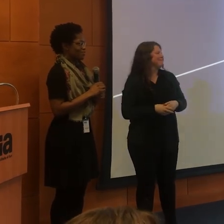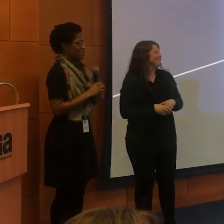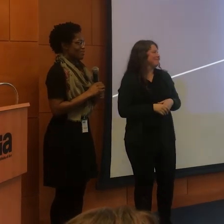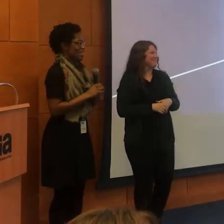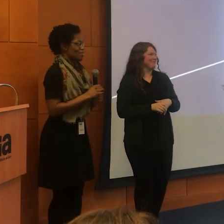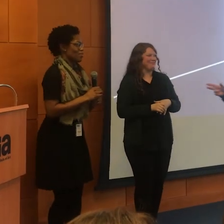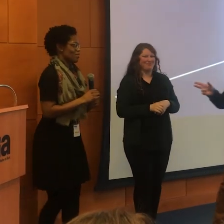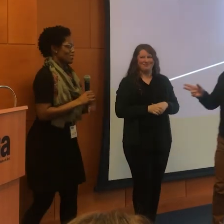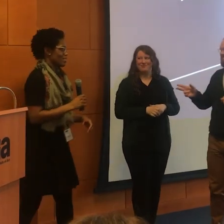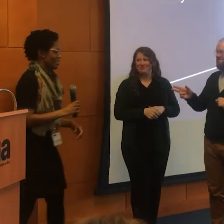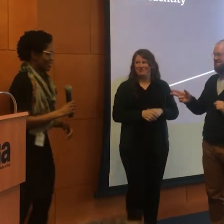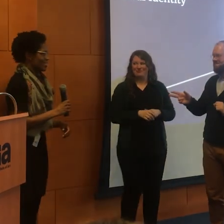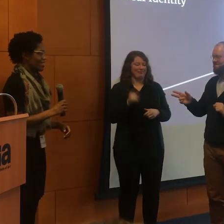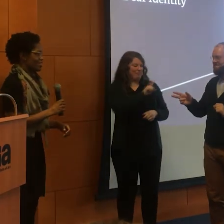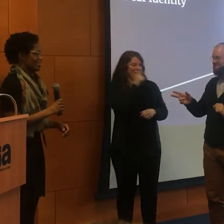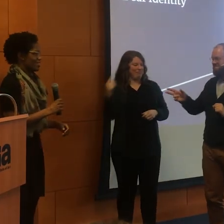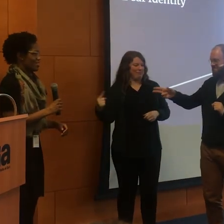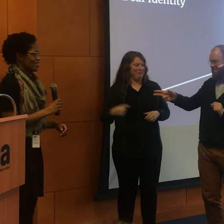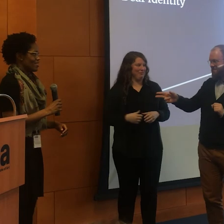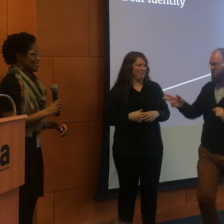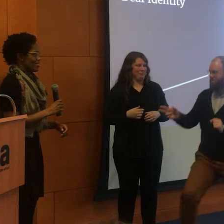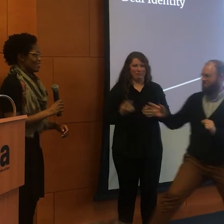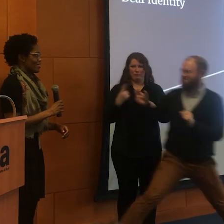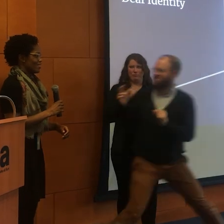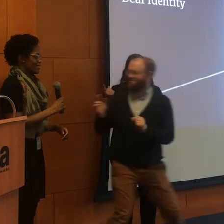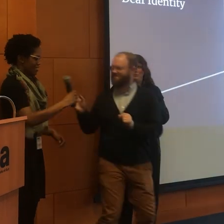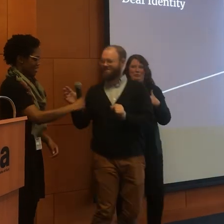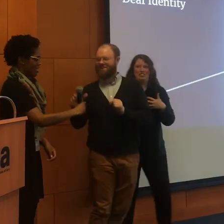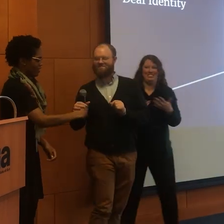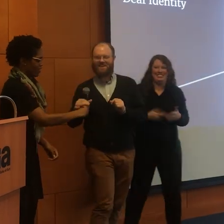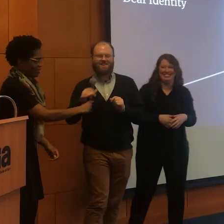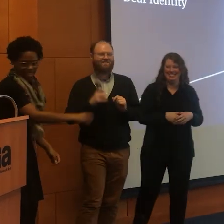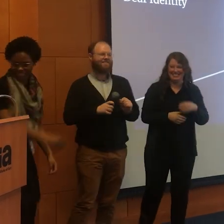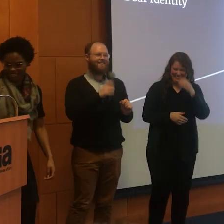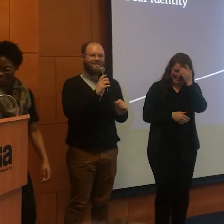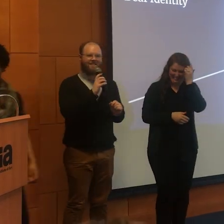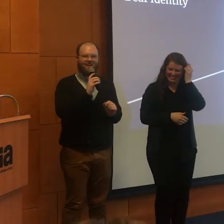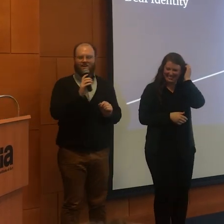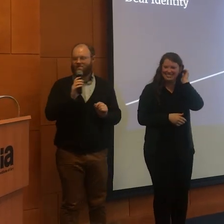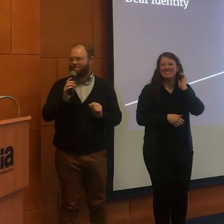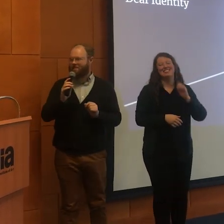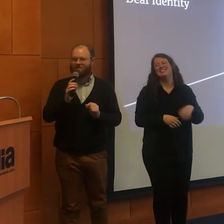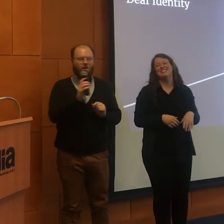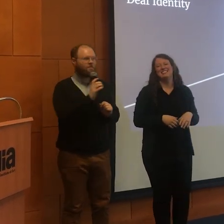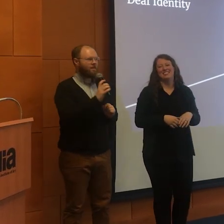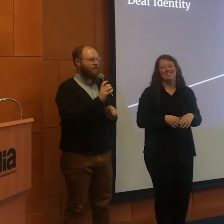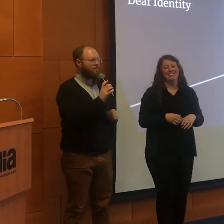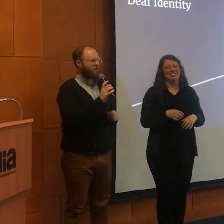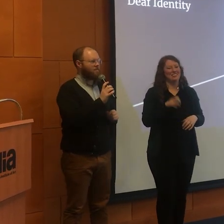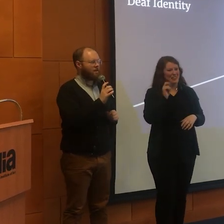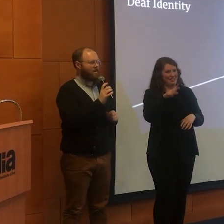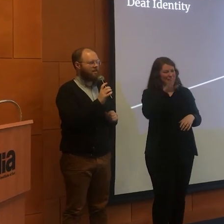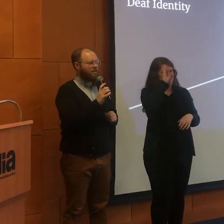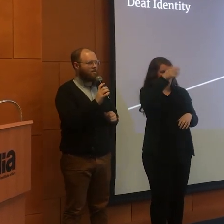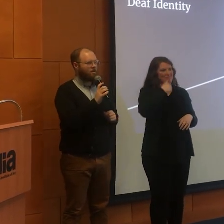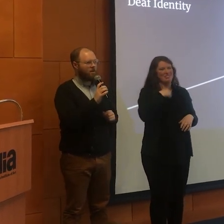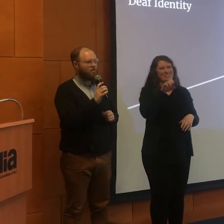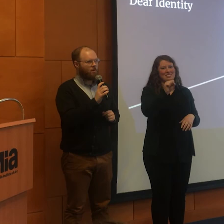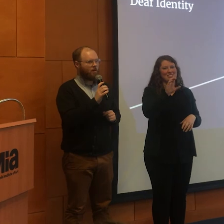Great. And maybe standing on this bed. Cool. Thank you. So I'm Scott Hartley. the Accessibility Program